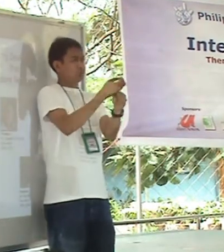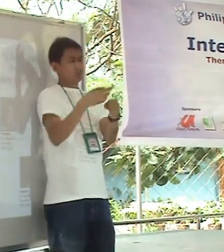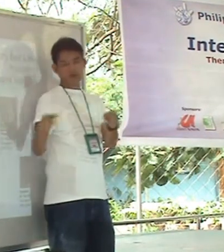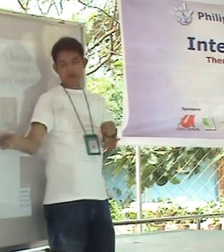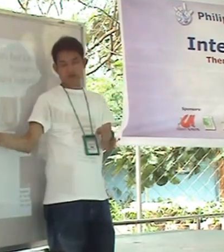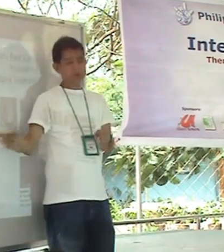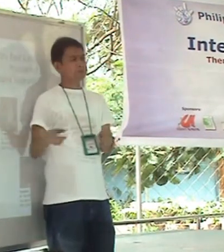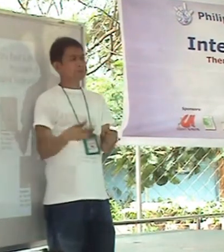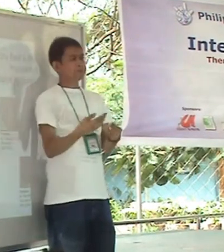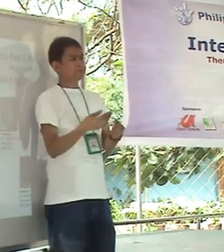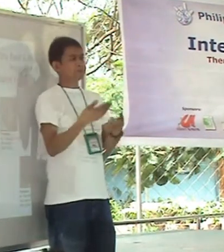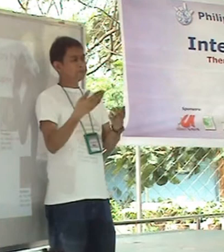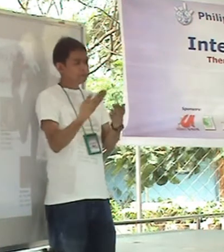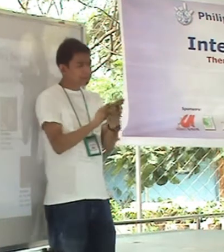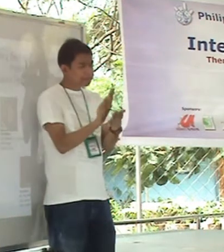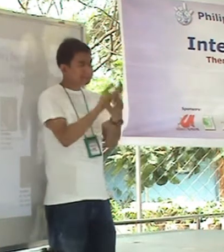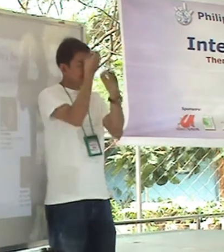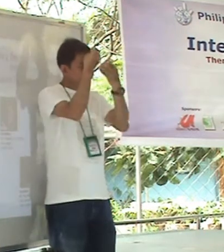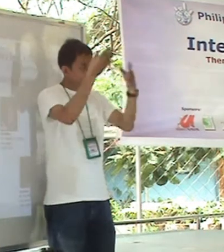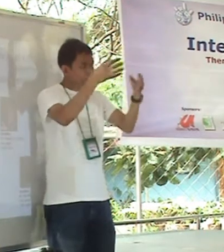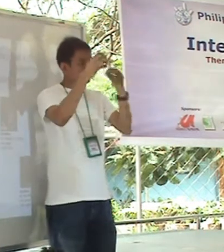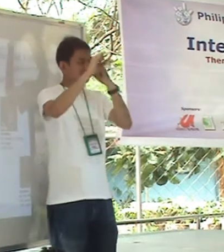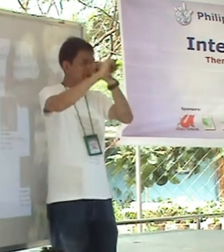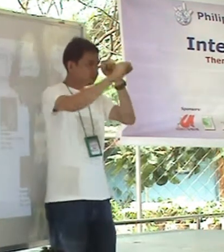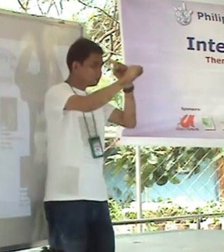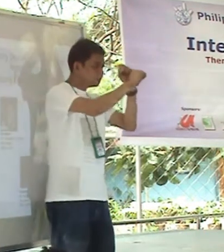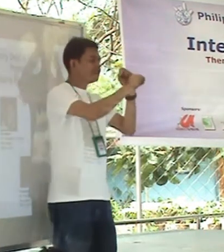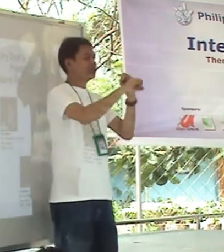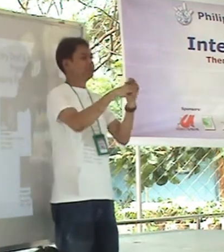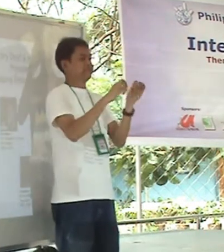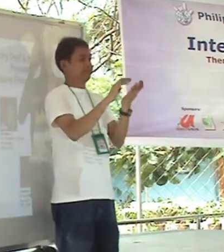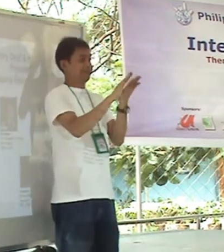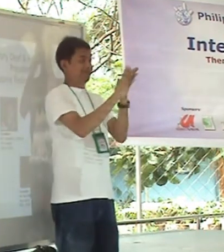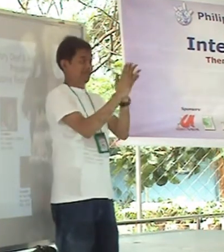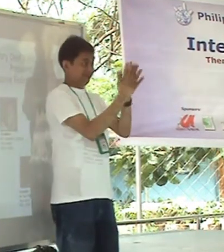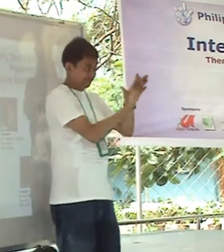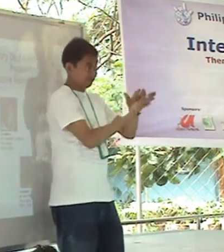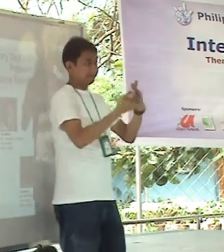So temporary naman siya. Si Medel, a temporary naman siya.